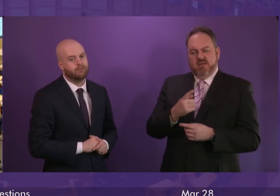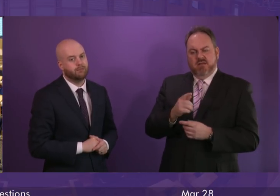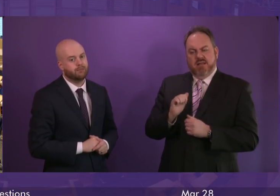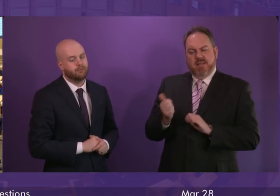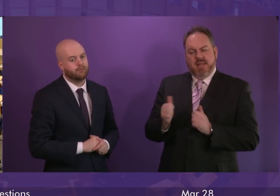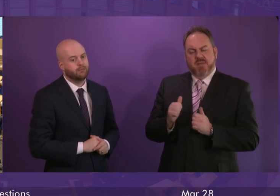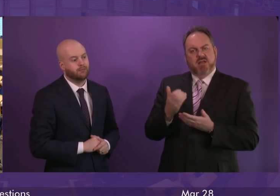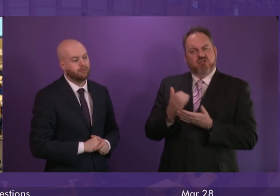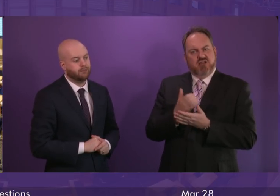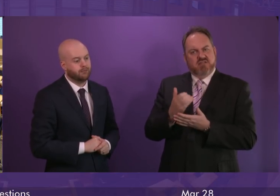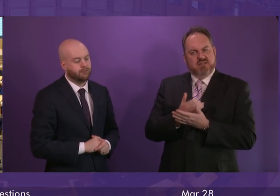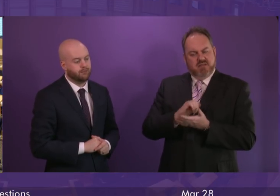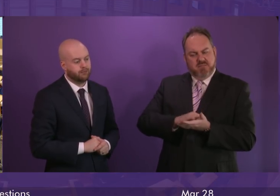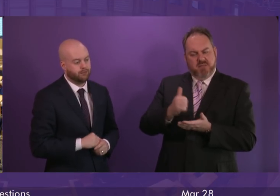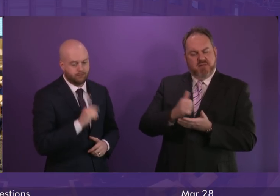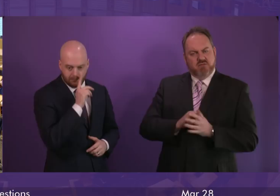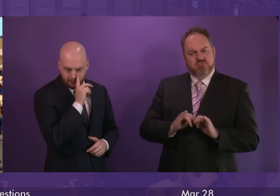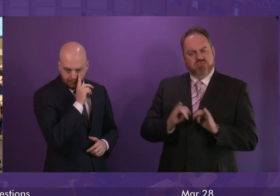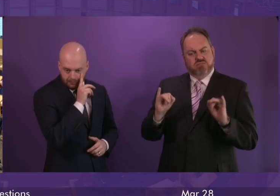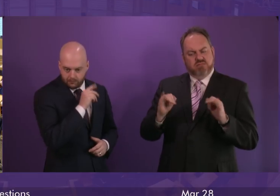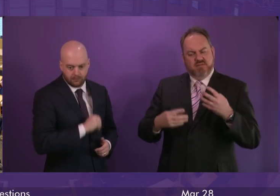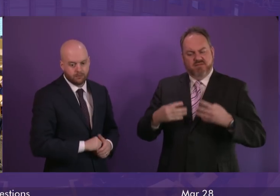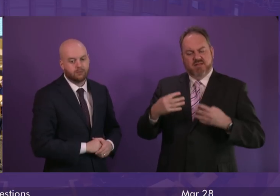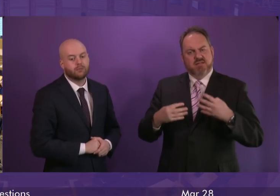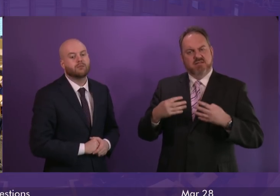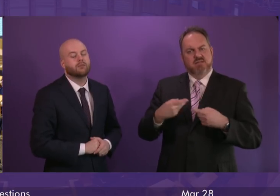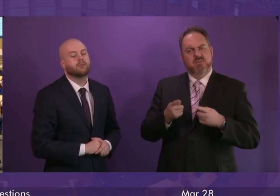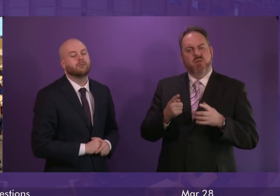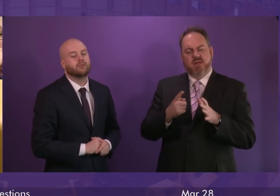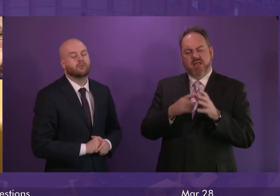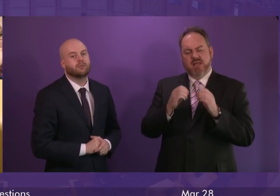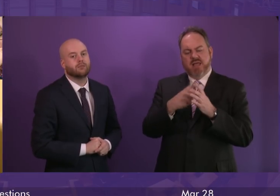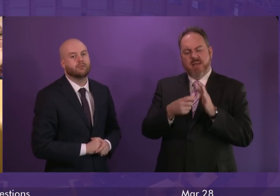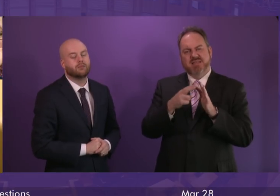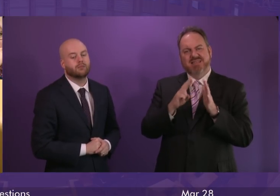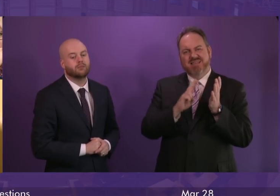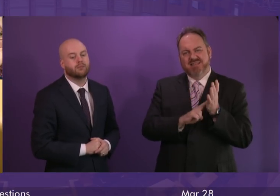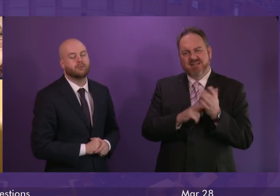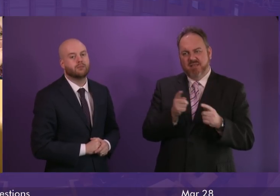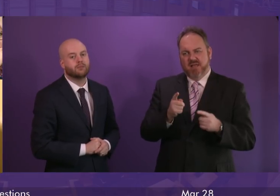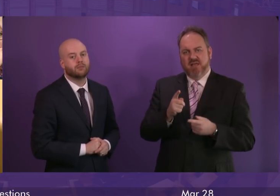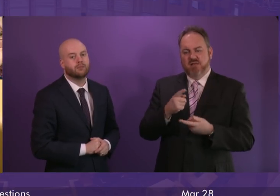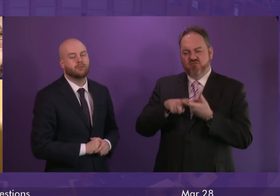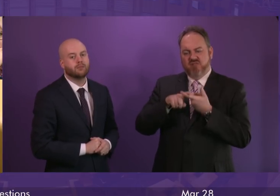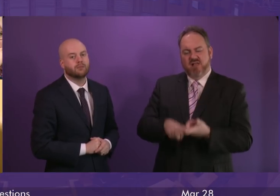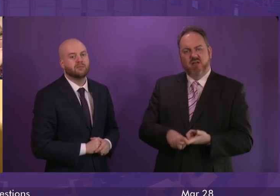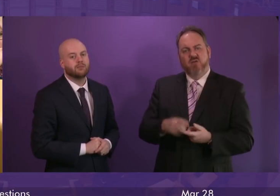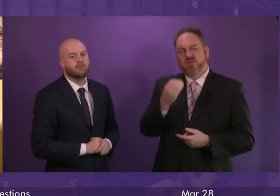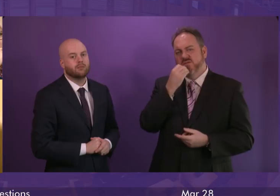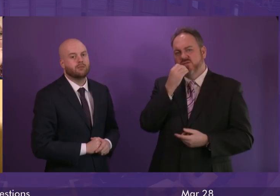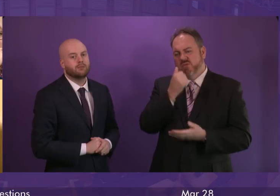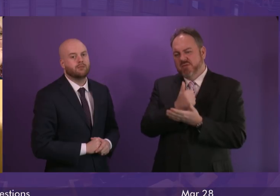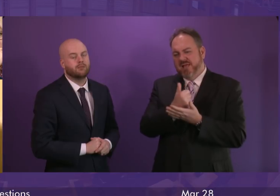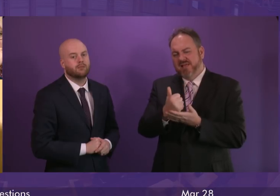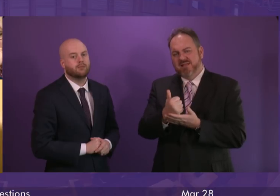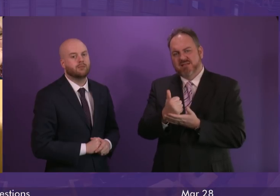published some startling figures on a stark increase in people in Aberdeen and Aberdeenshire receiving emergency food parcels from food banks, with